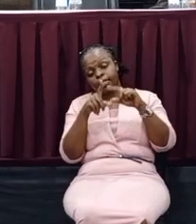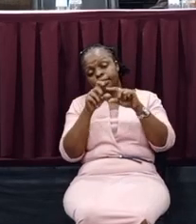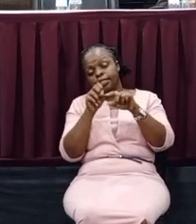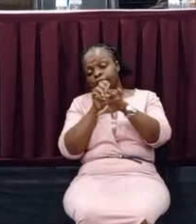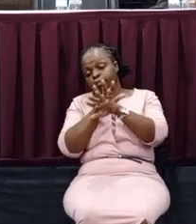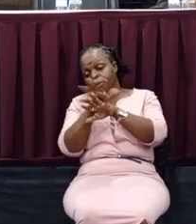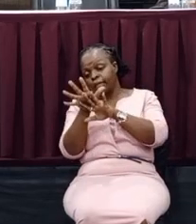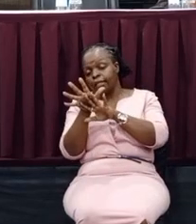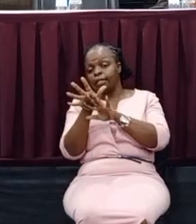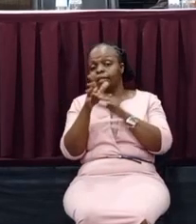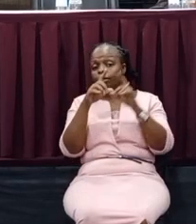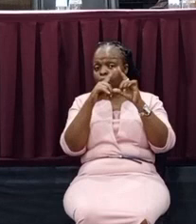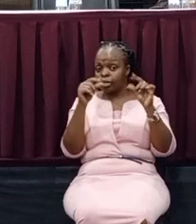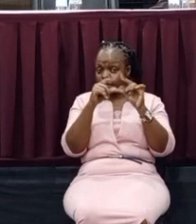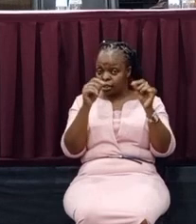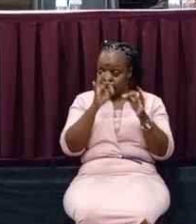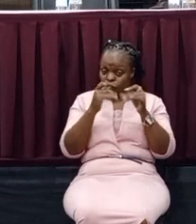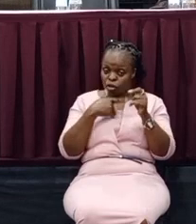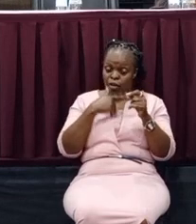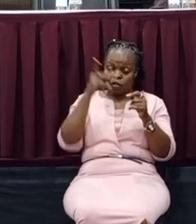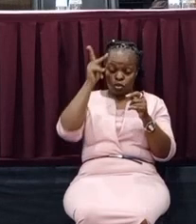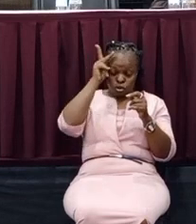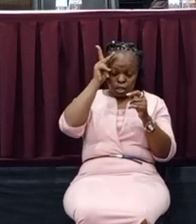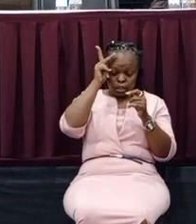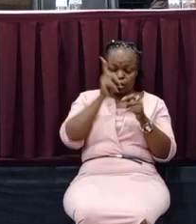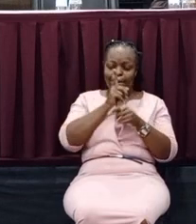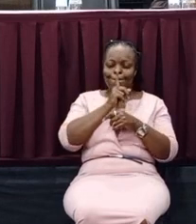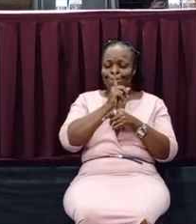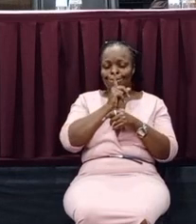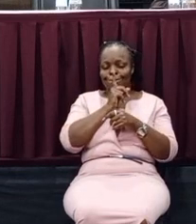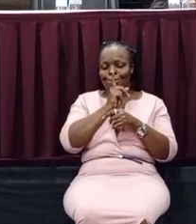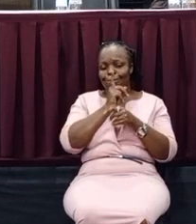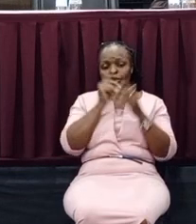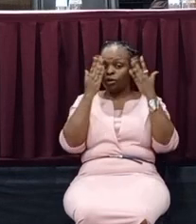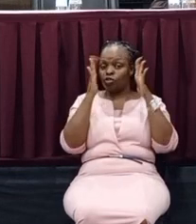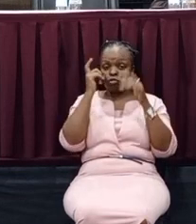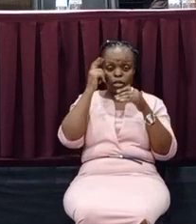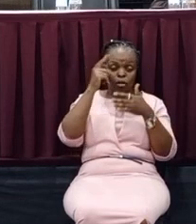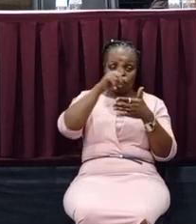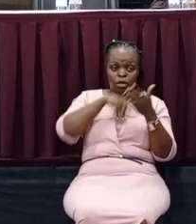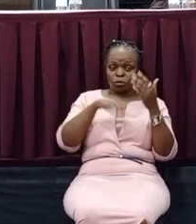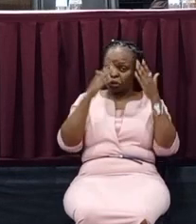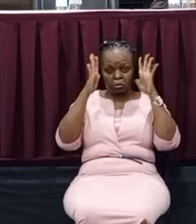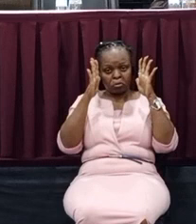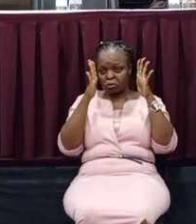as I said, if you have knowledge and you can find it in the head, we don't know what you are thinking and we don't know what you know until you speak it.